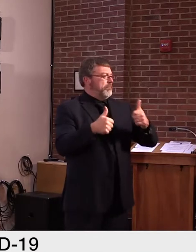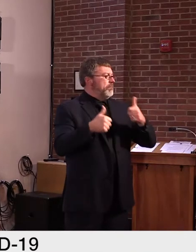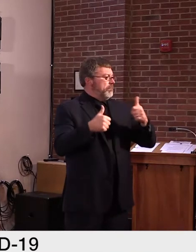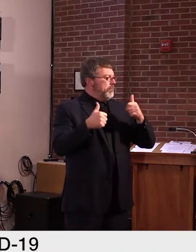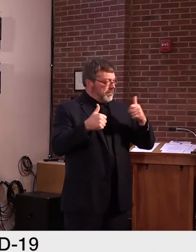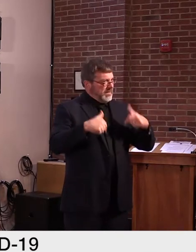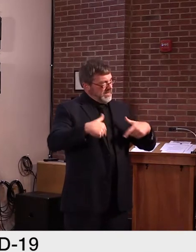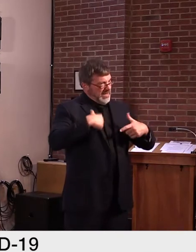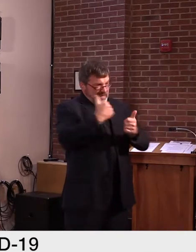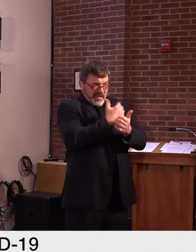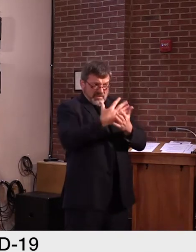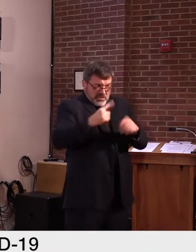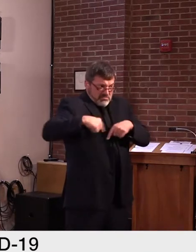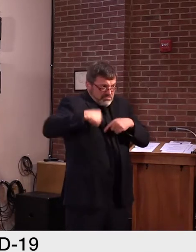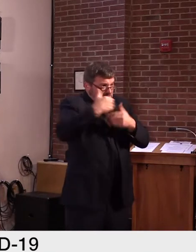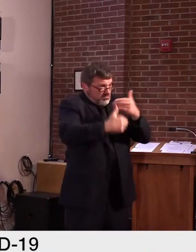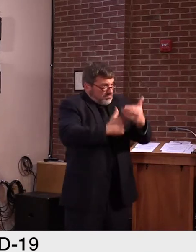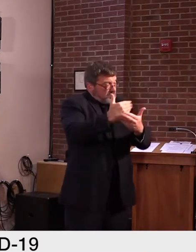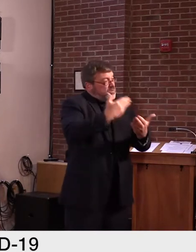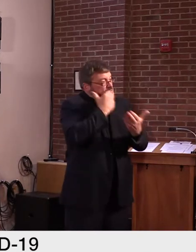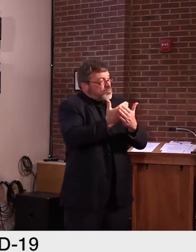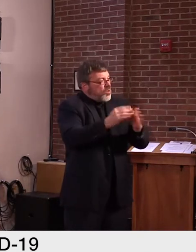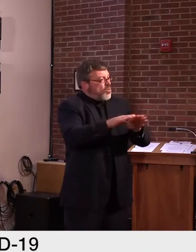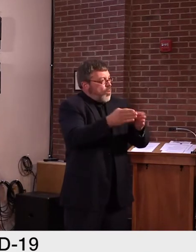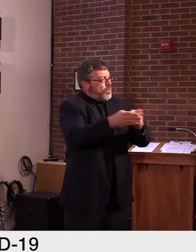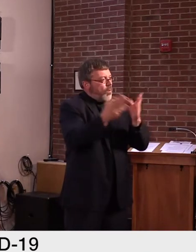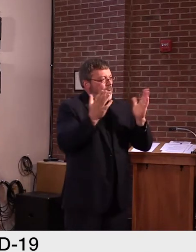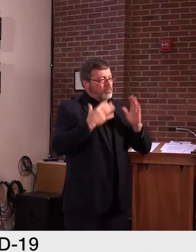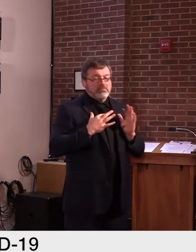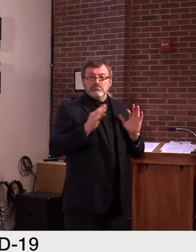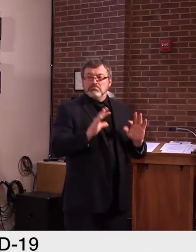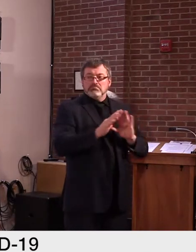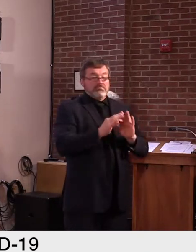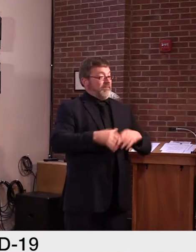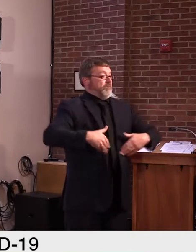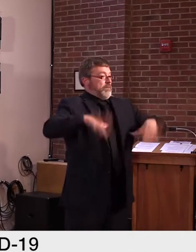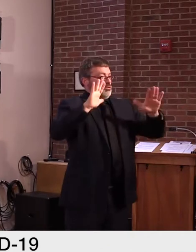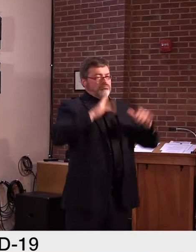said we are. Now I'll turn it over to Commissioner Pichet.